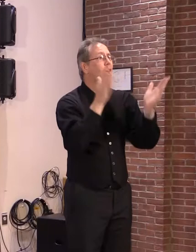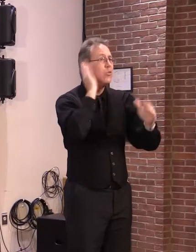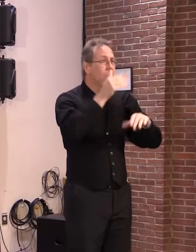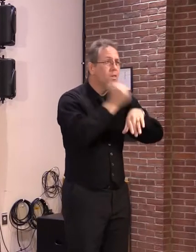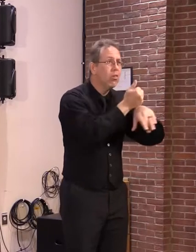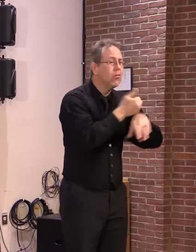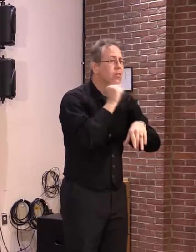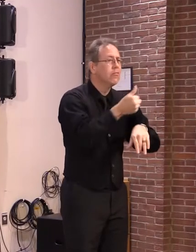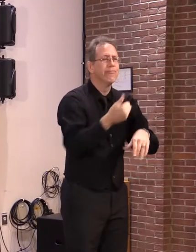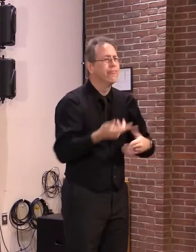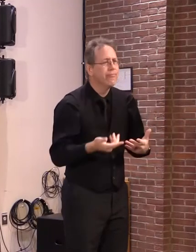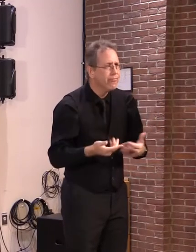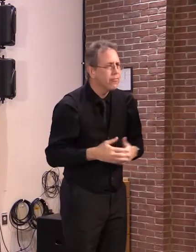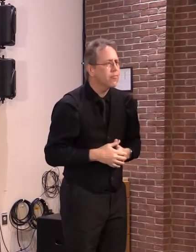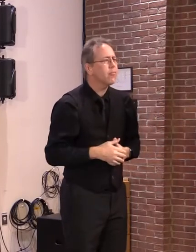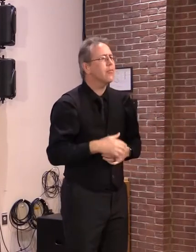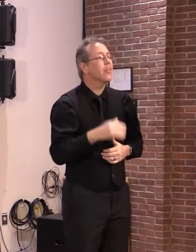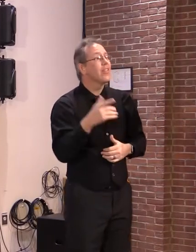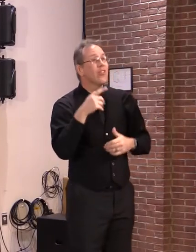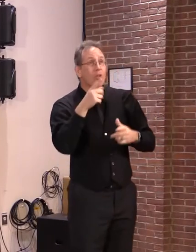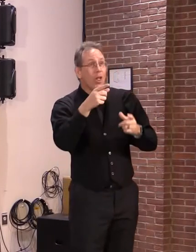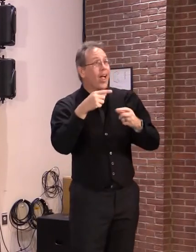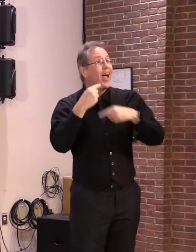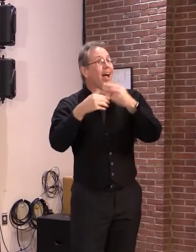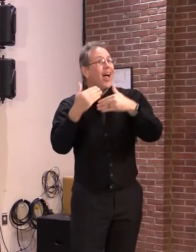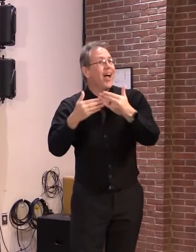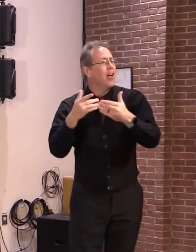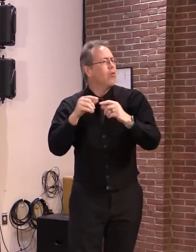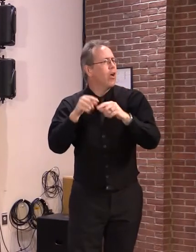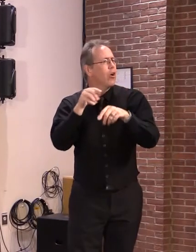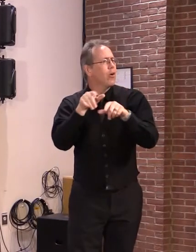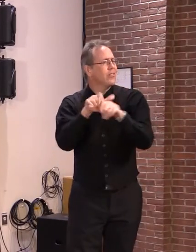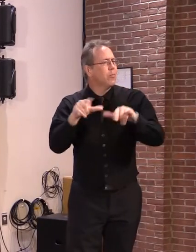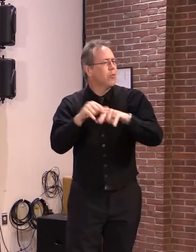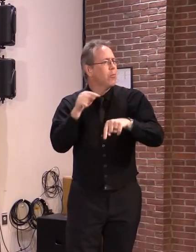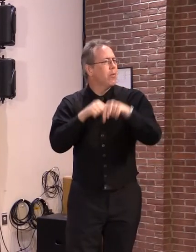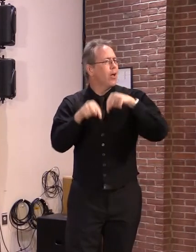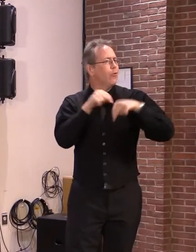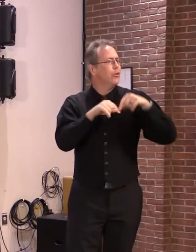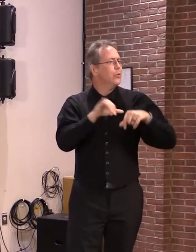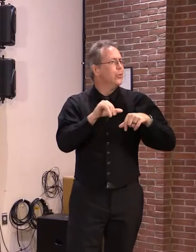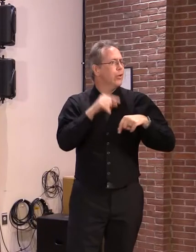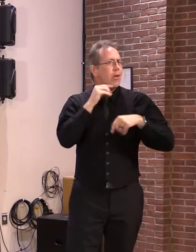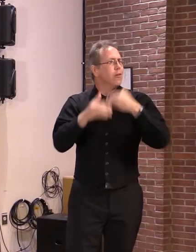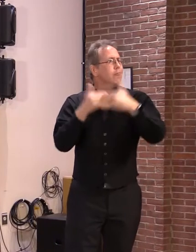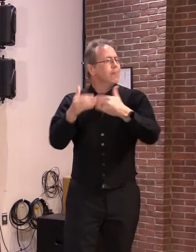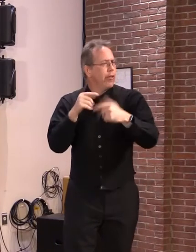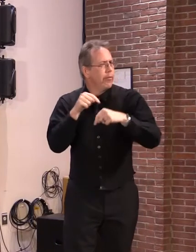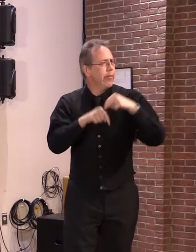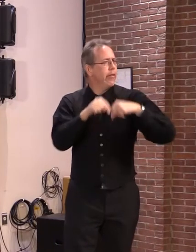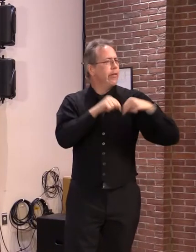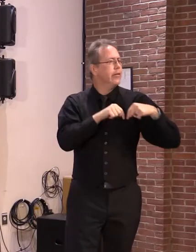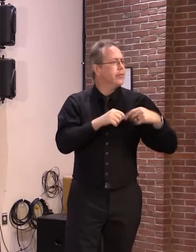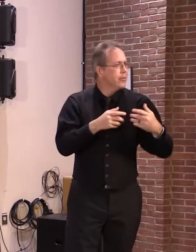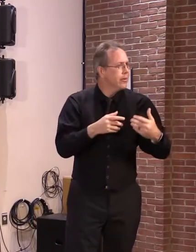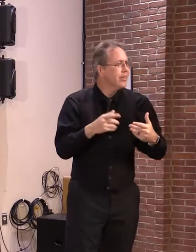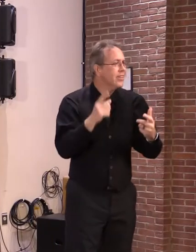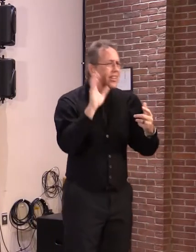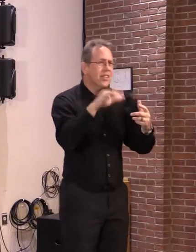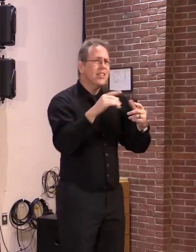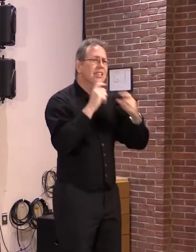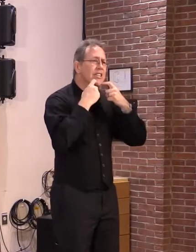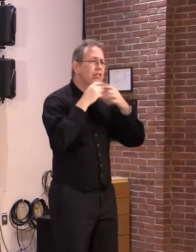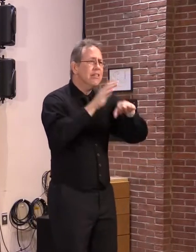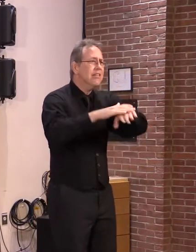especially the opposite direction that we should be going right now in the midst of an acute housing crisis. And I